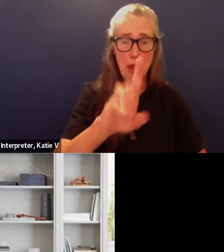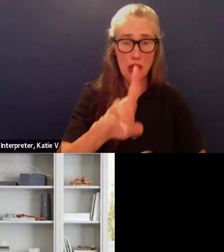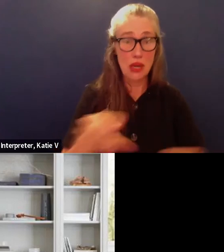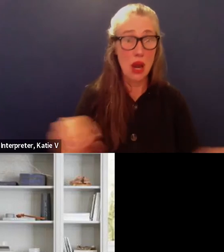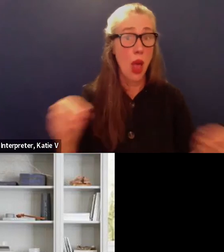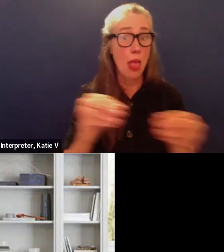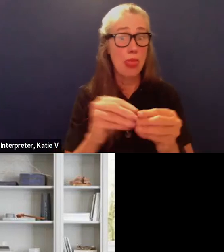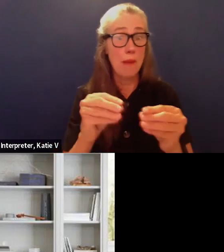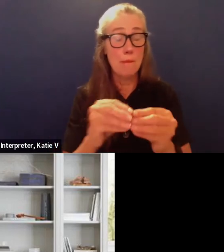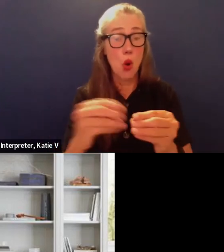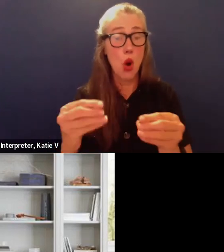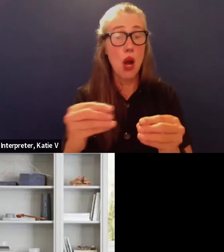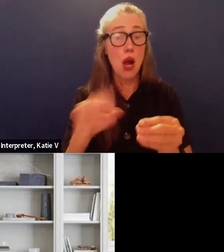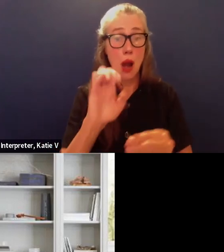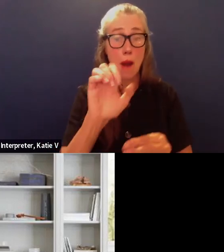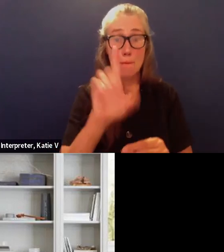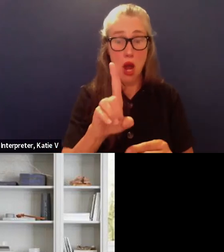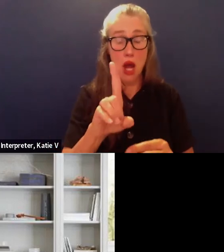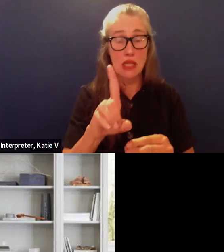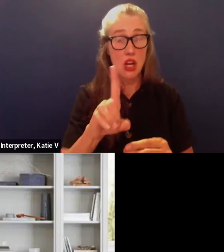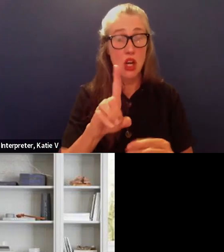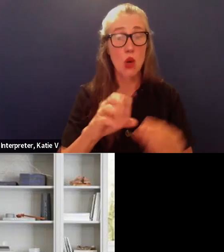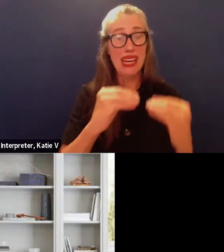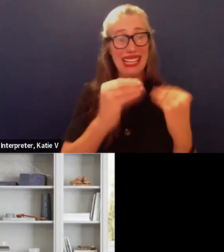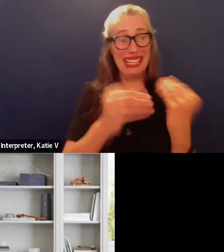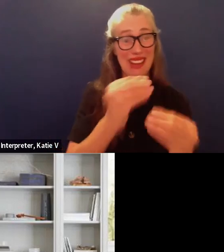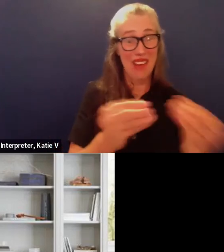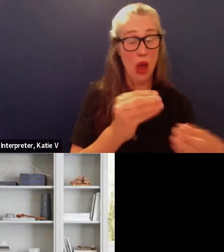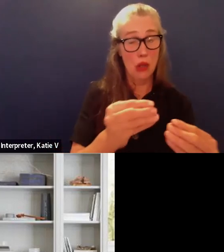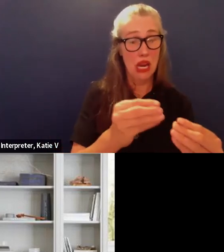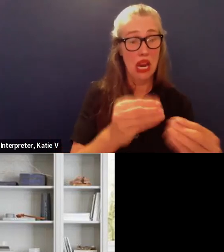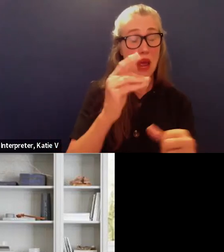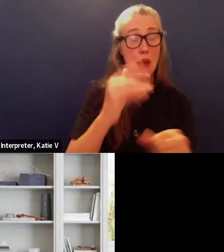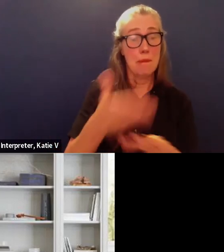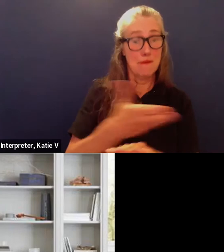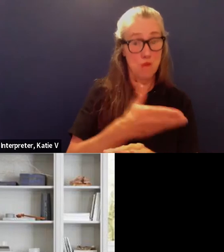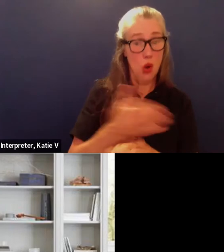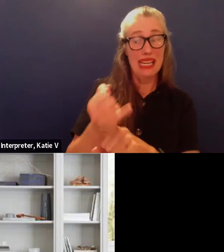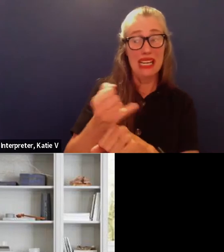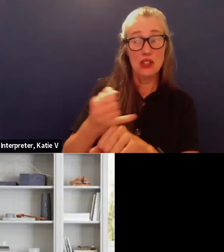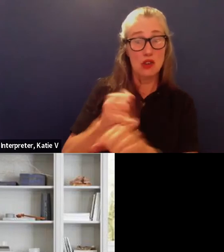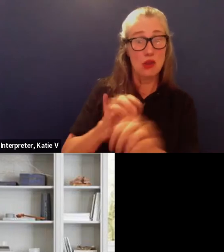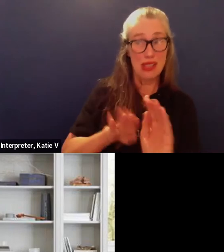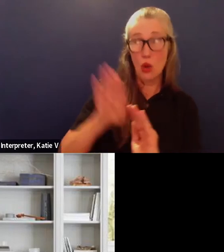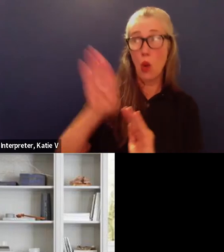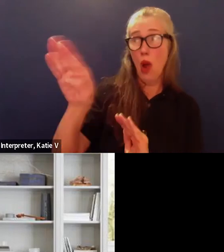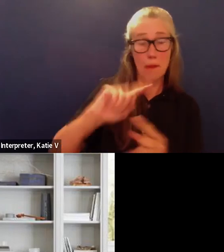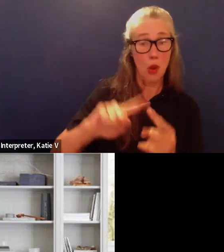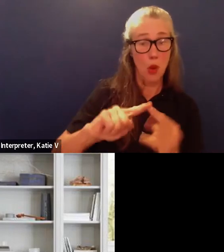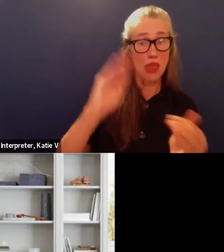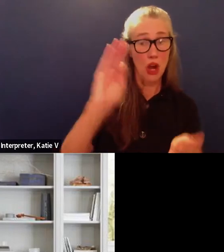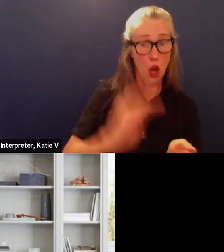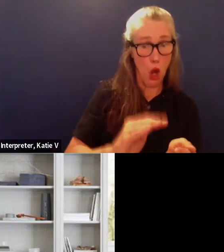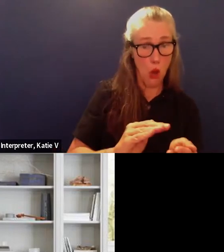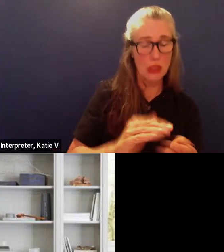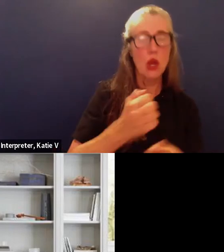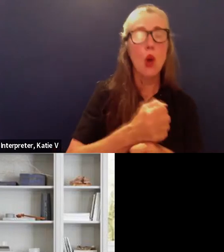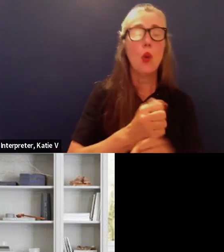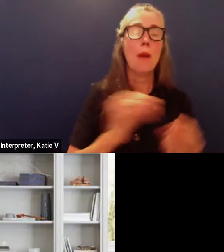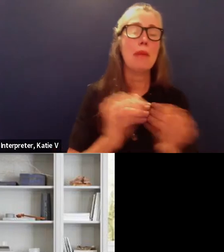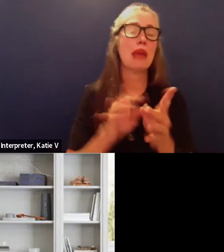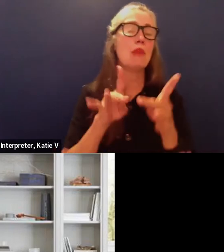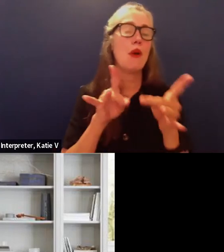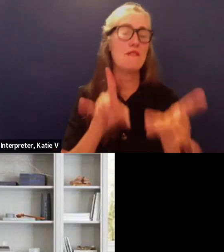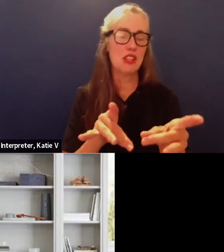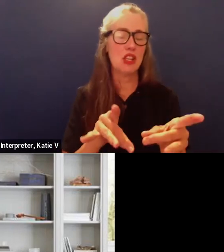early part of the curve where interest rates are lowest will result in a more efficient and cost-effective structure for the